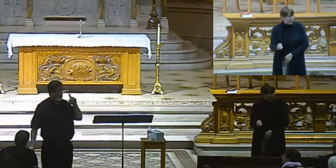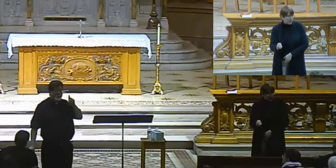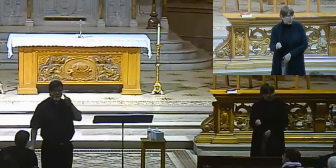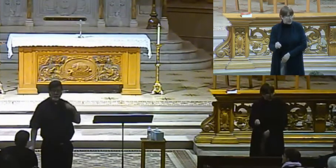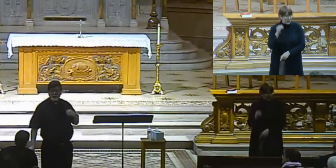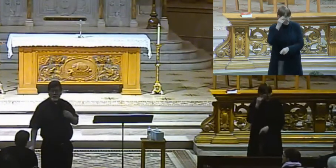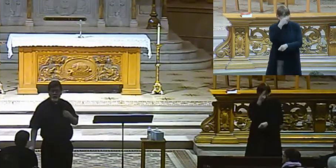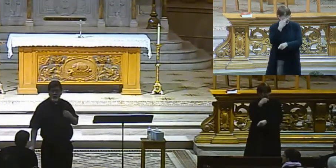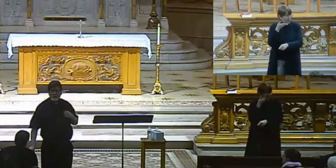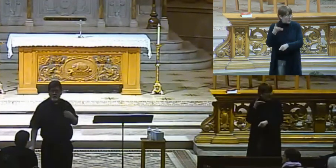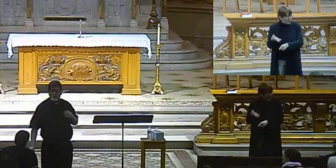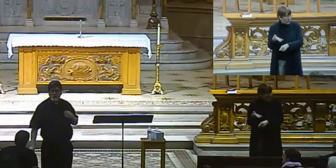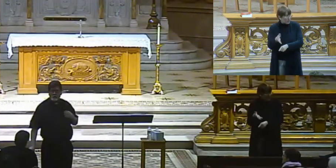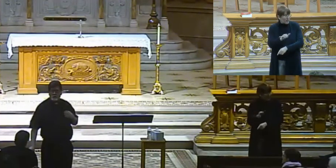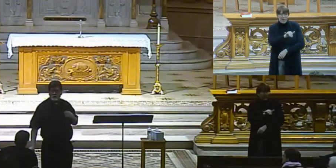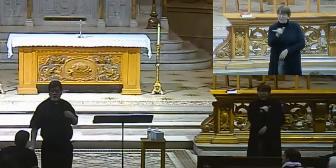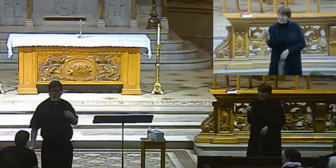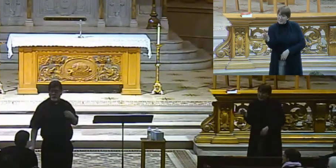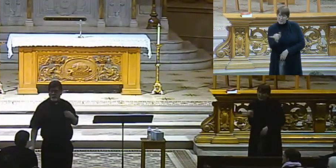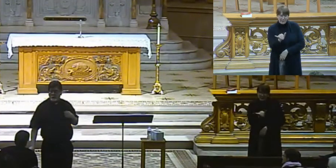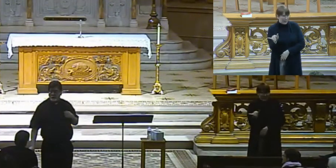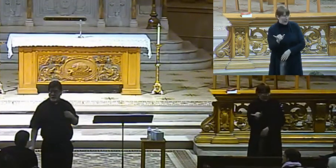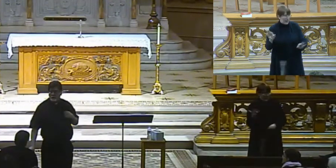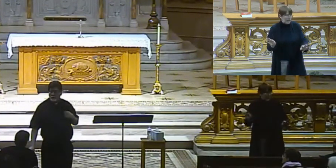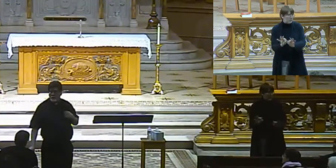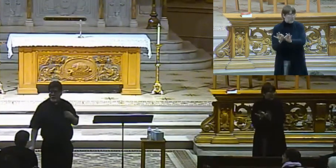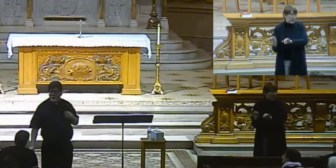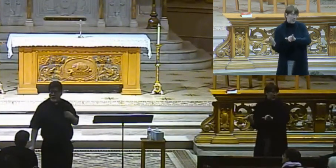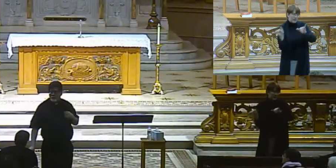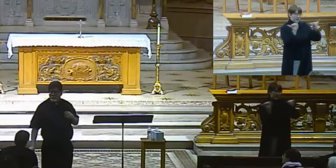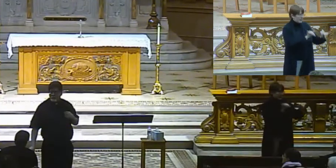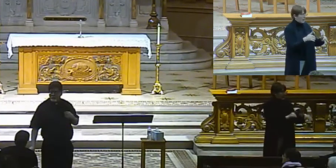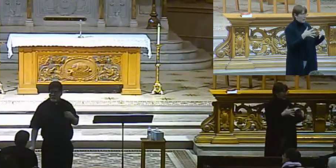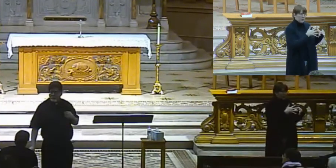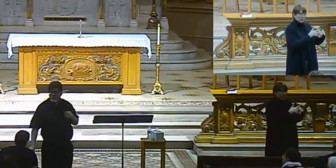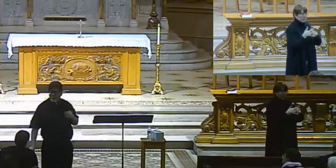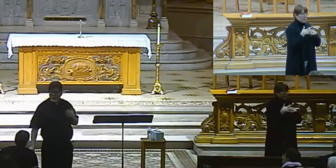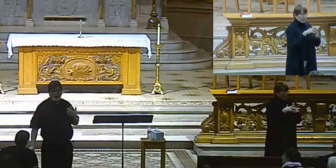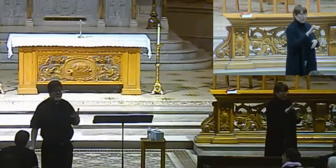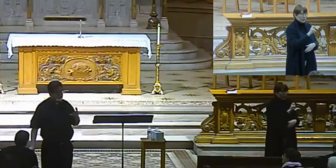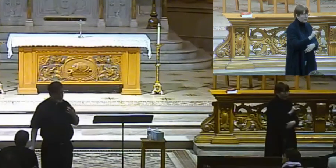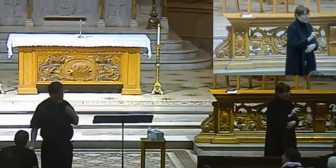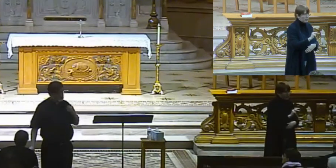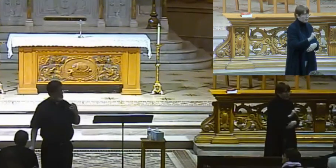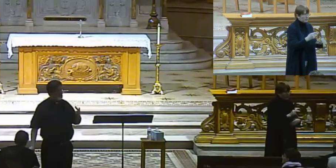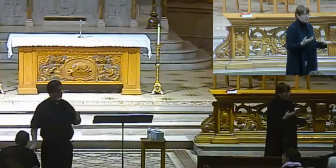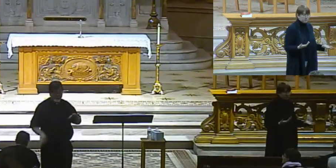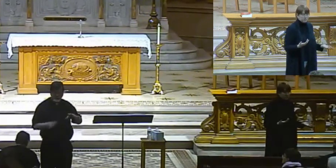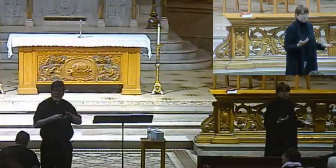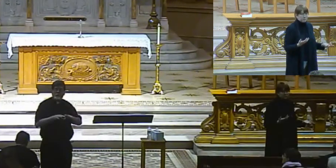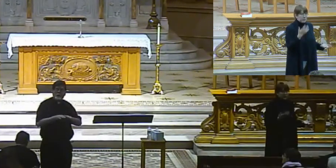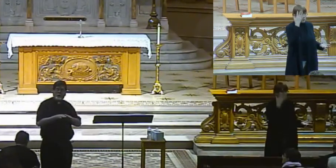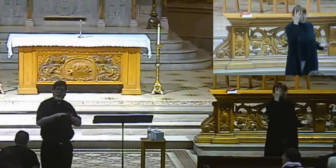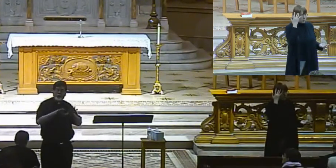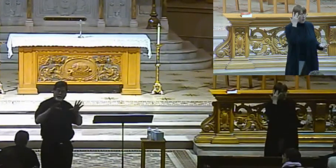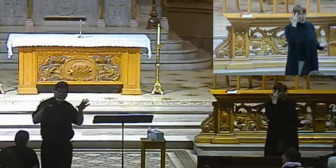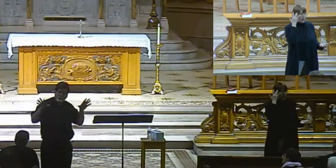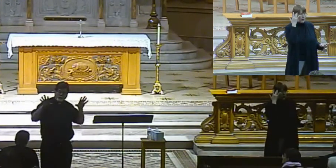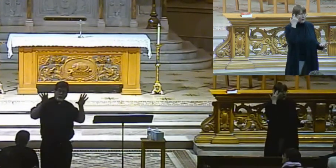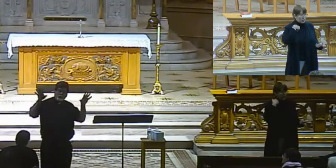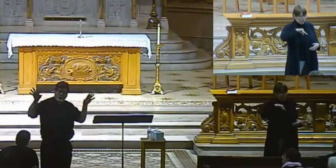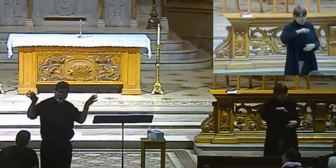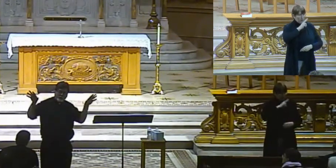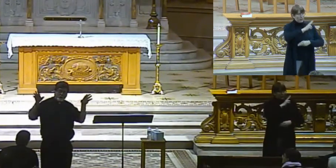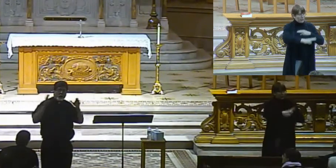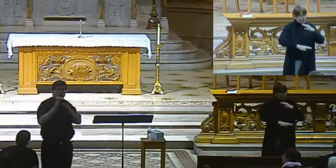you heard the same Mass as what we were doing here in the Diocese of Covington, all right? Because we are, but we are Catholic.